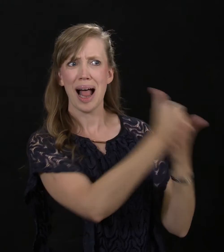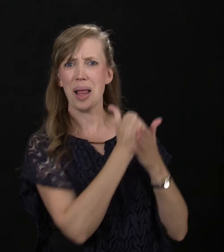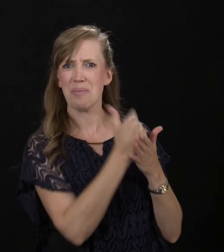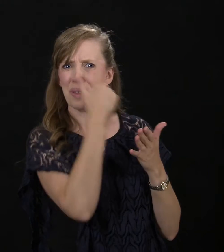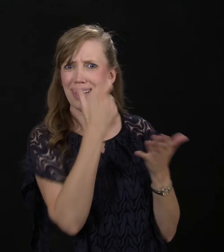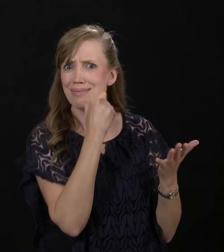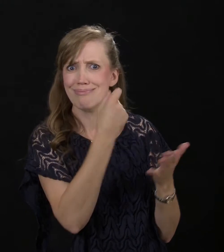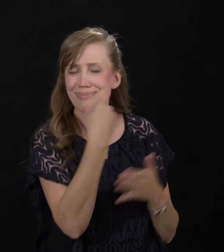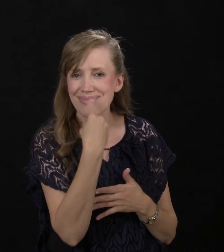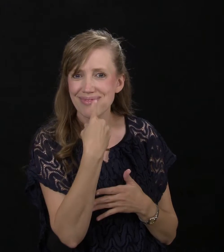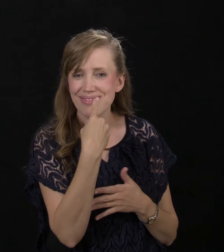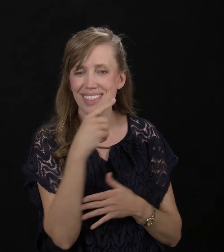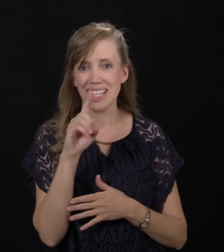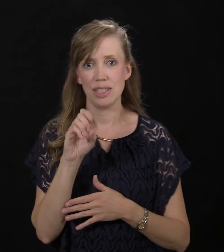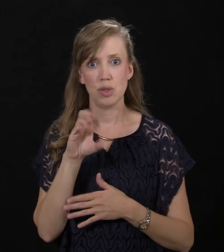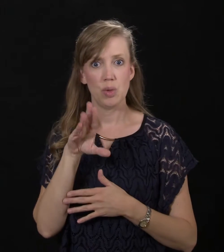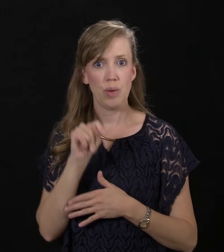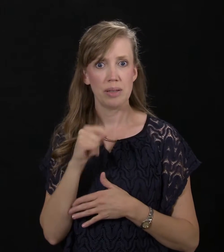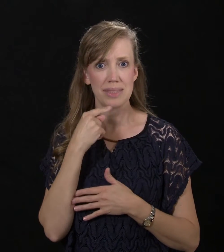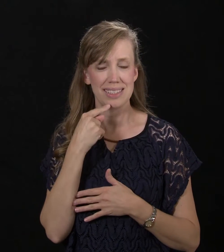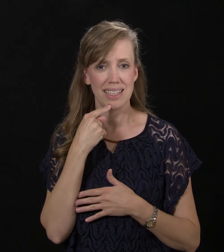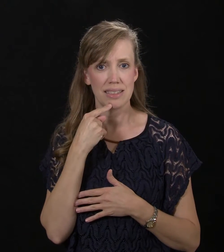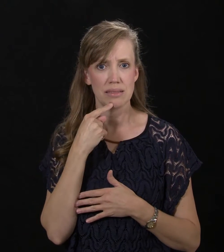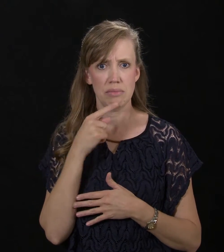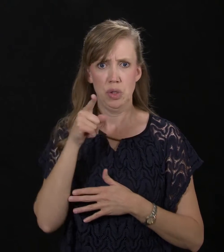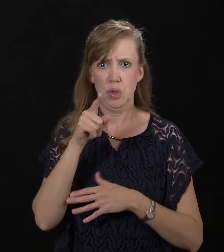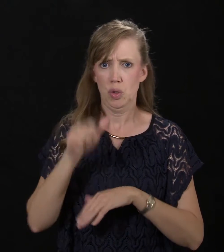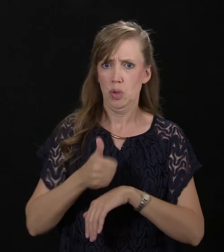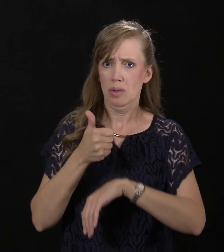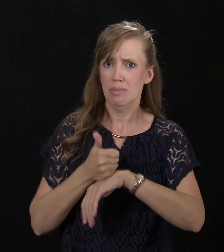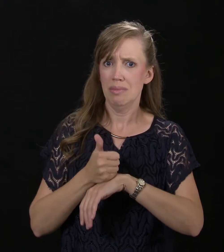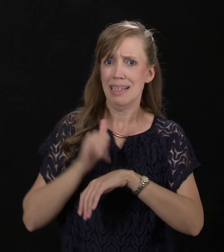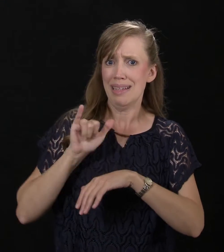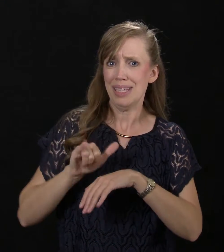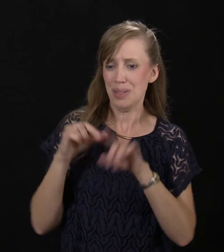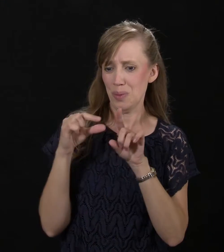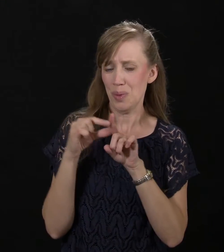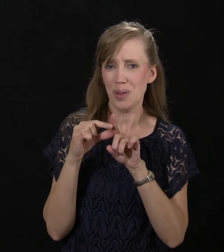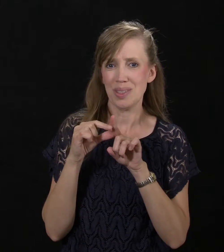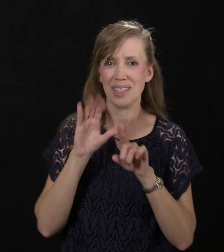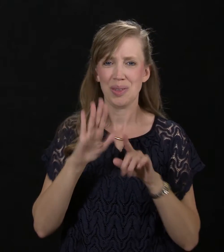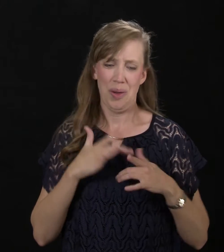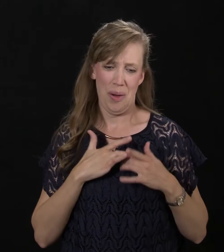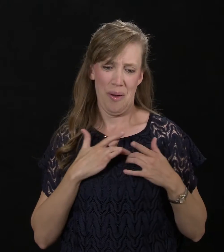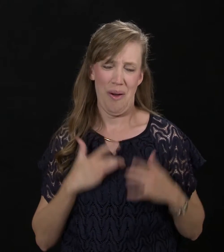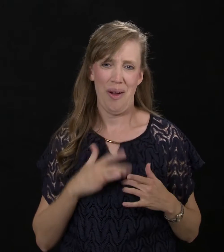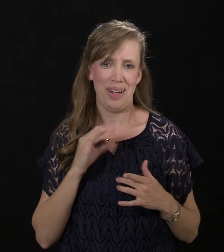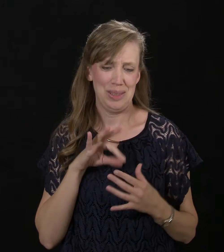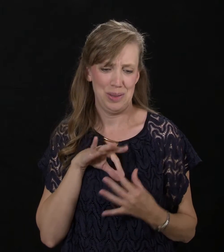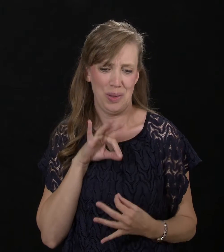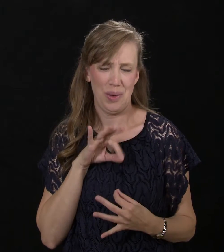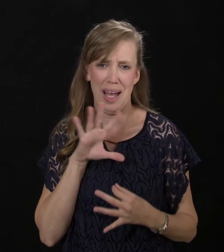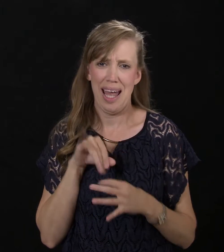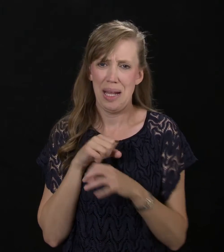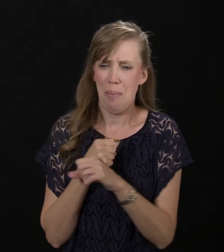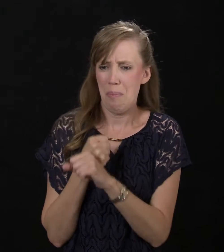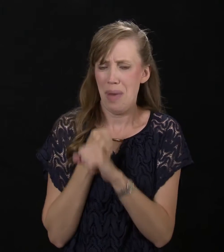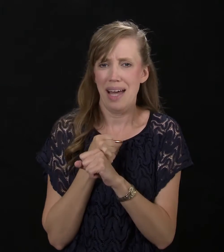Deuteronomy 11.18, God says, Therefore shall ye lay up these my words in your heart and in your soul, and bind them for a sign upon your